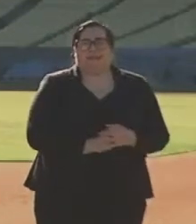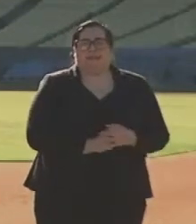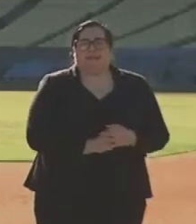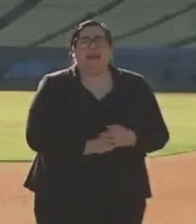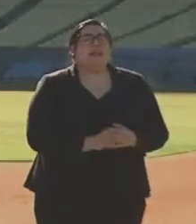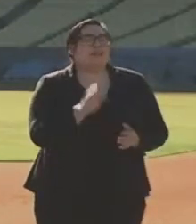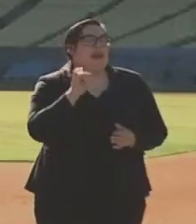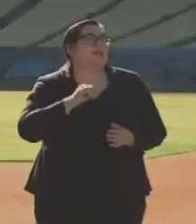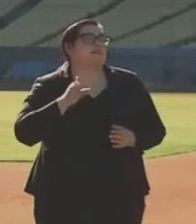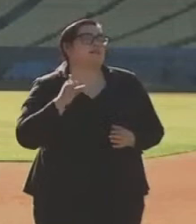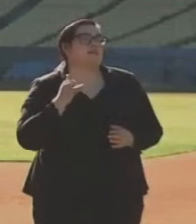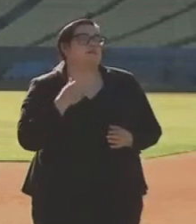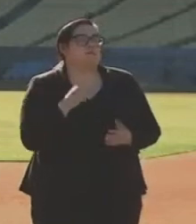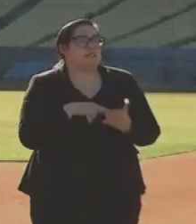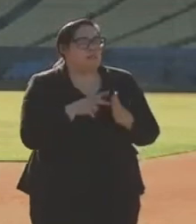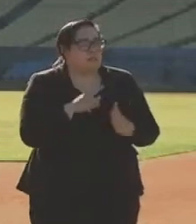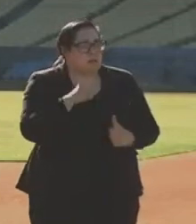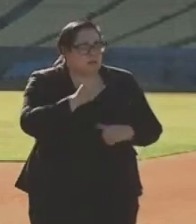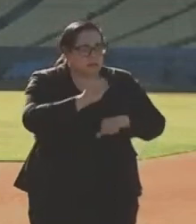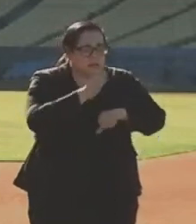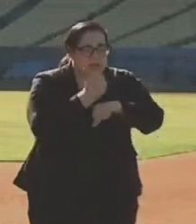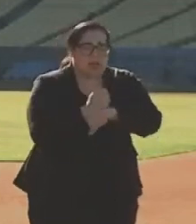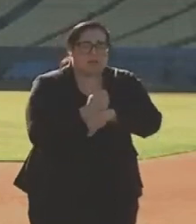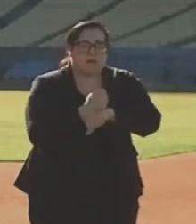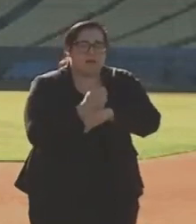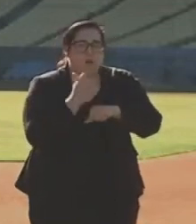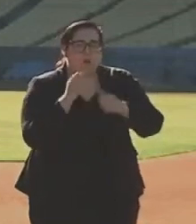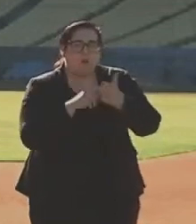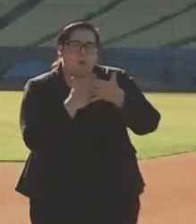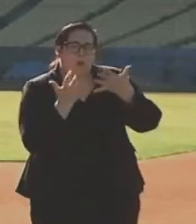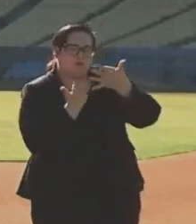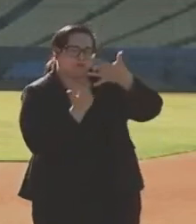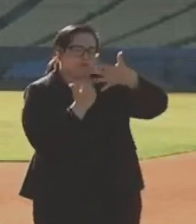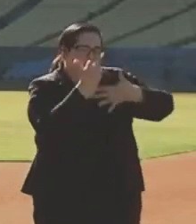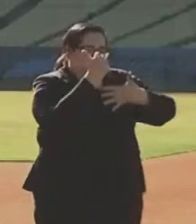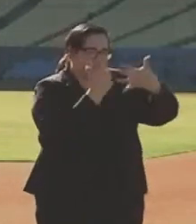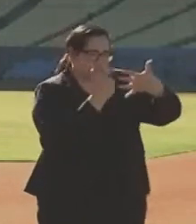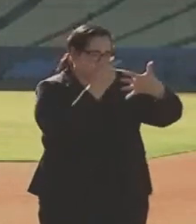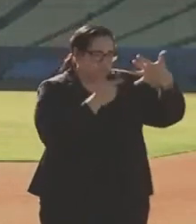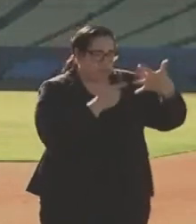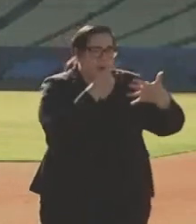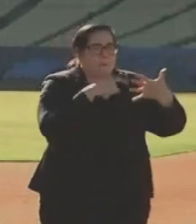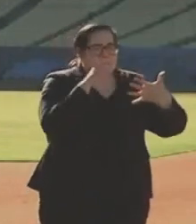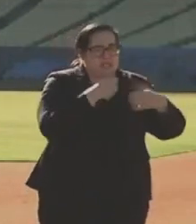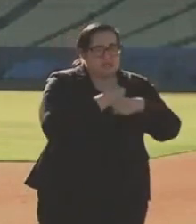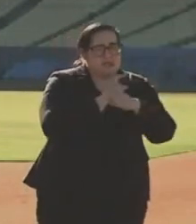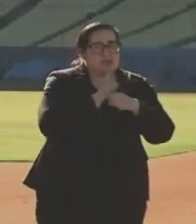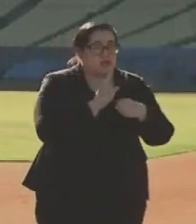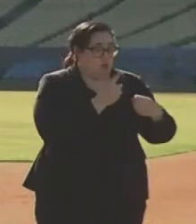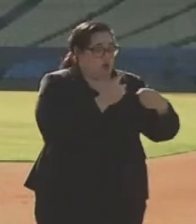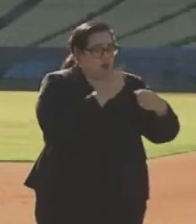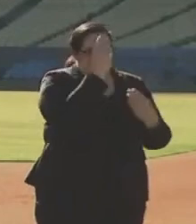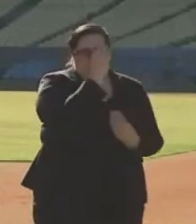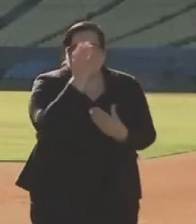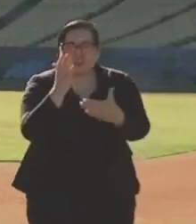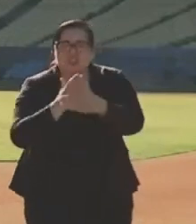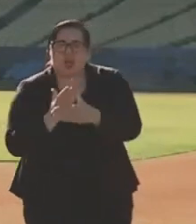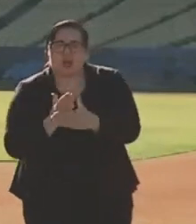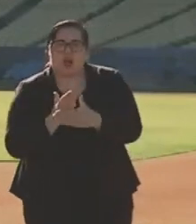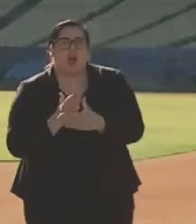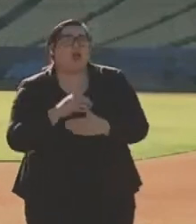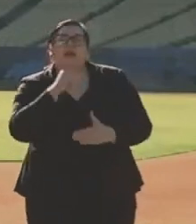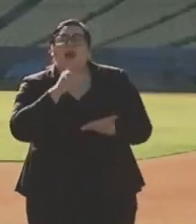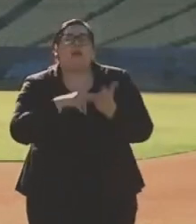And that's where we must establish our priorities. And we must make those shared priorities not competing